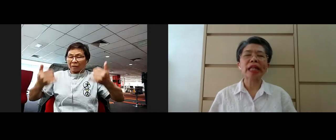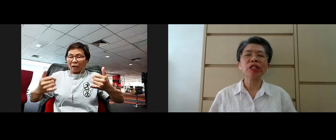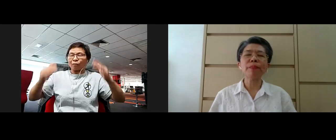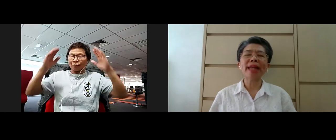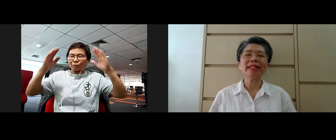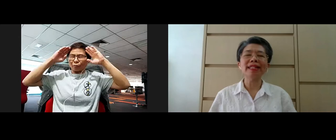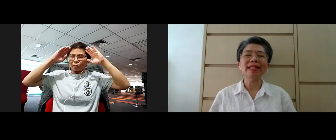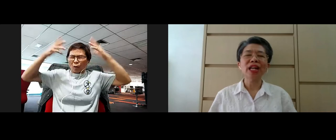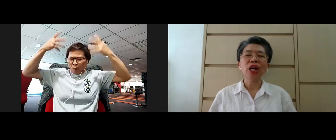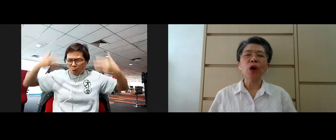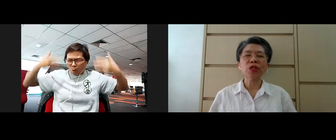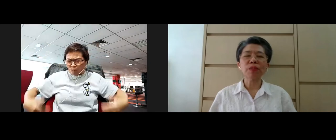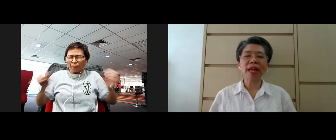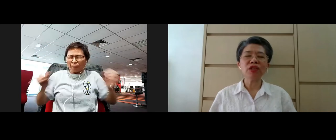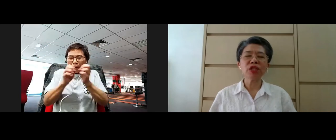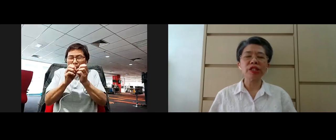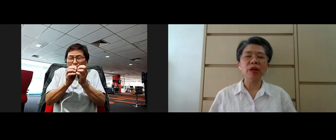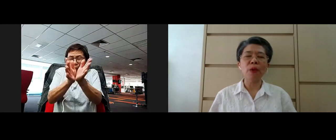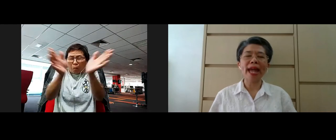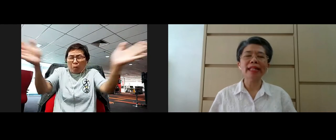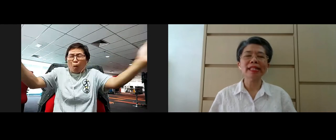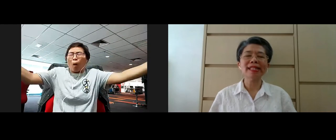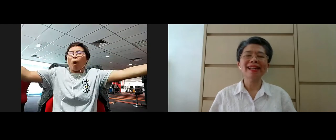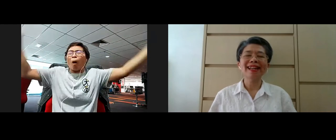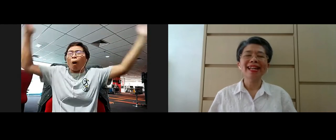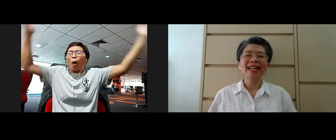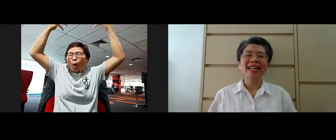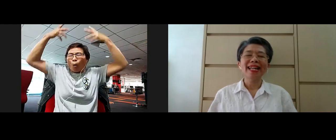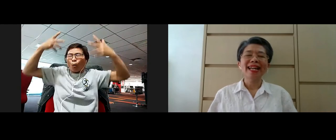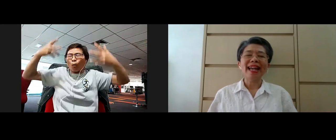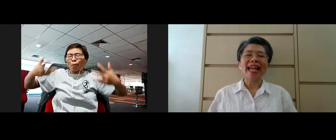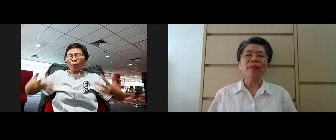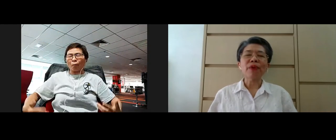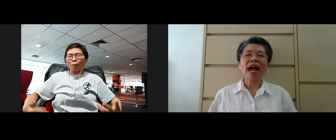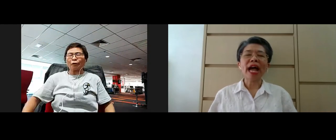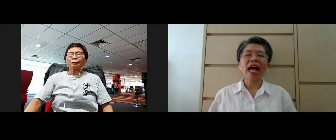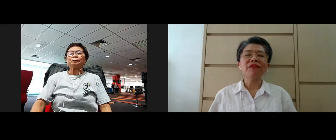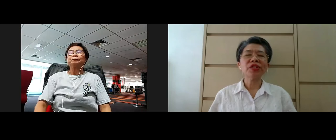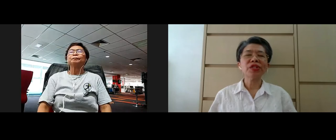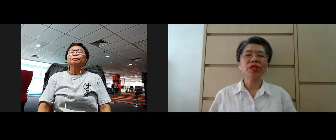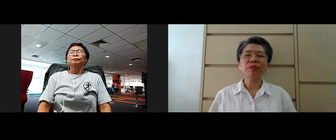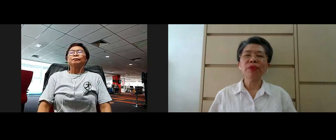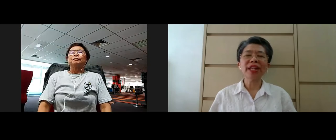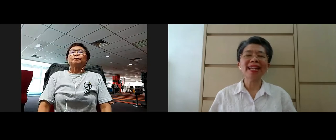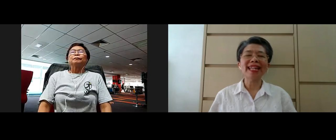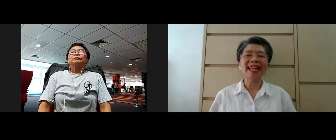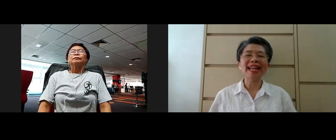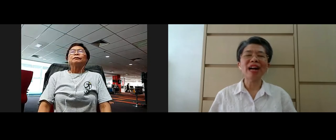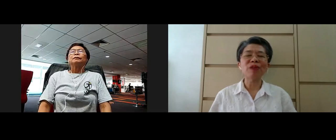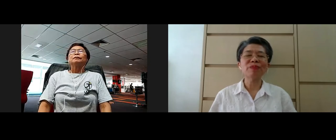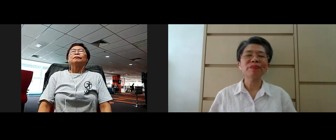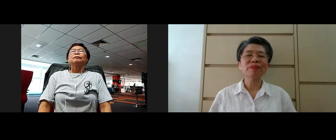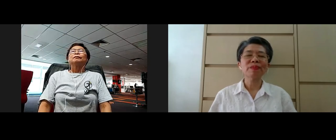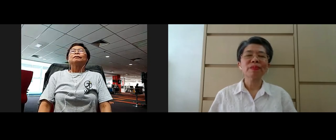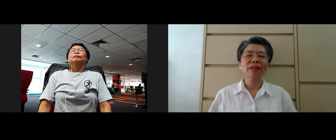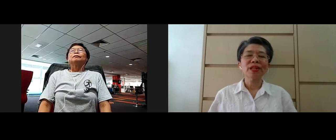a more expanded or spacious awareness and the breath is still breathing in and